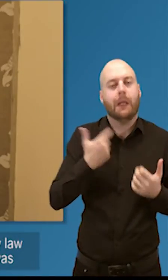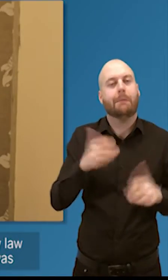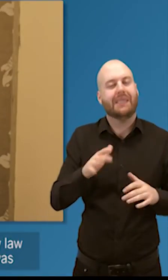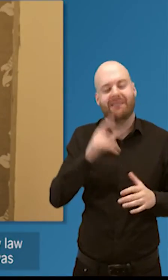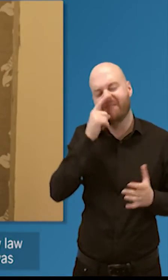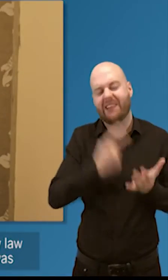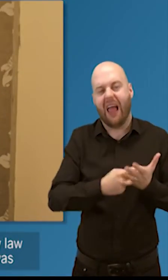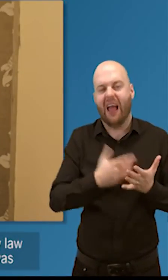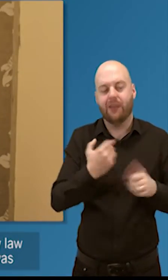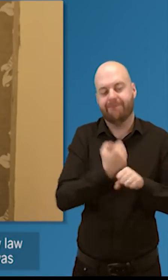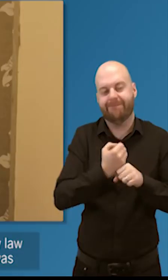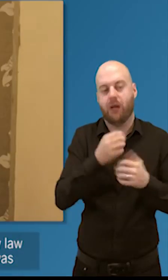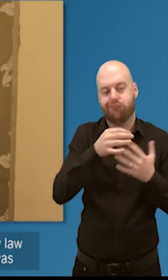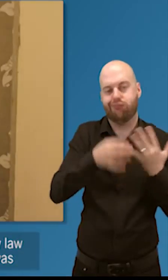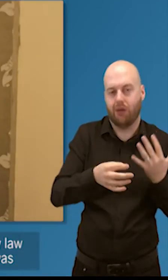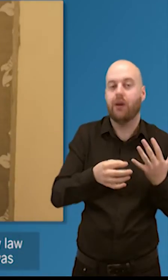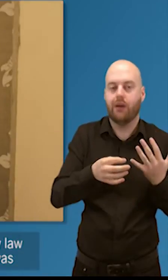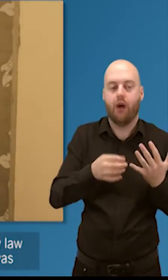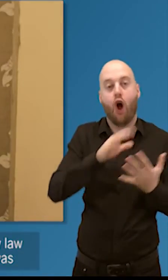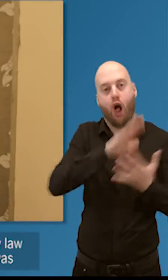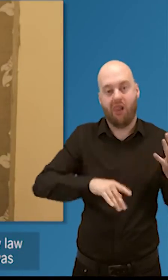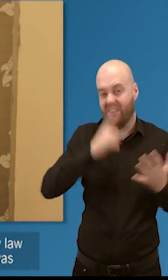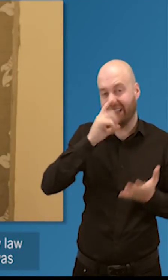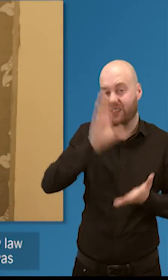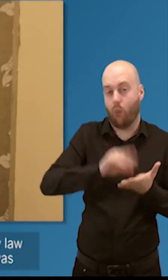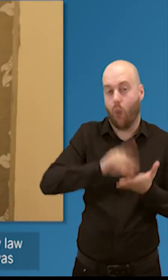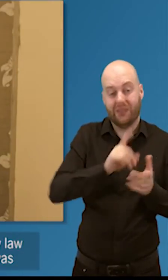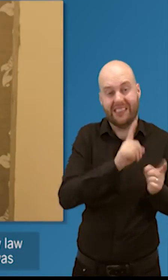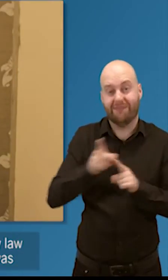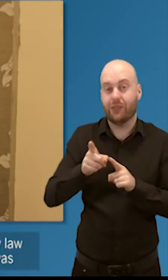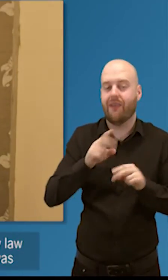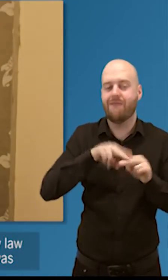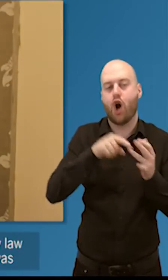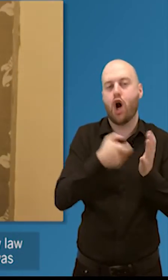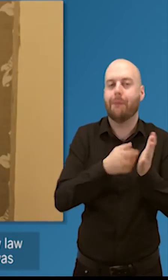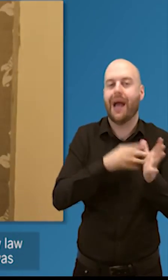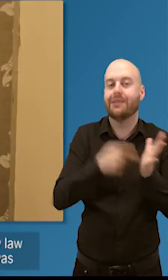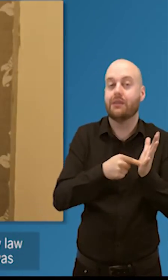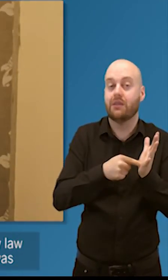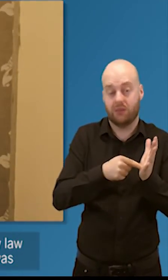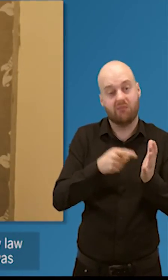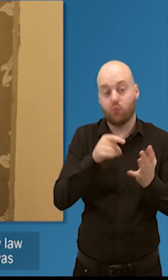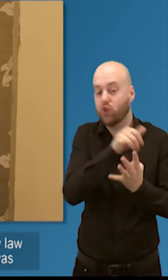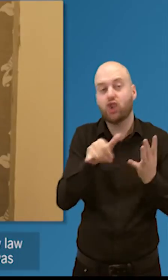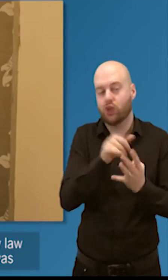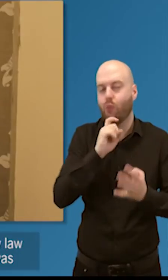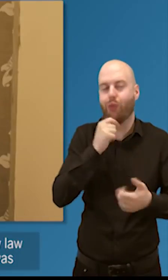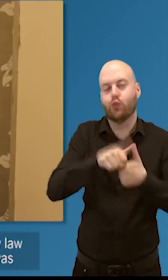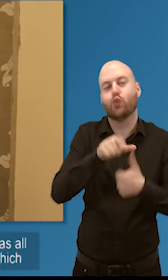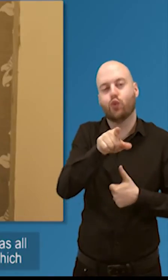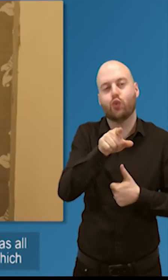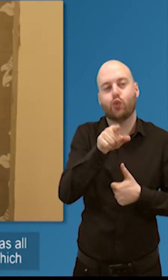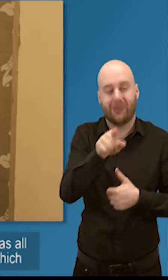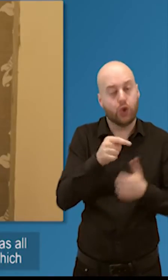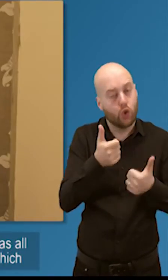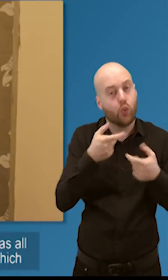most of you will be aware that there was a charity law consultation and in the earlier part of the year that